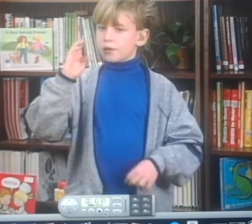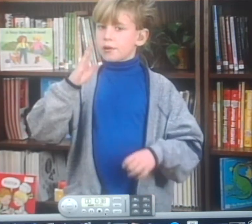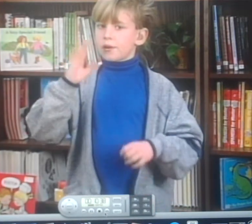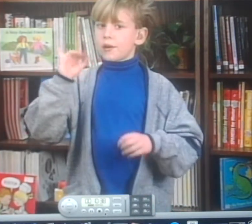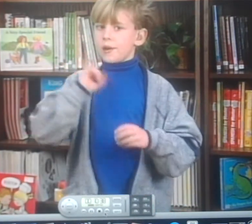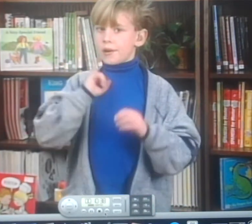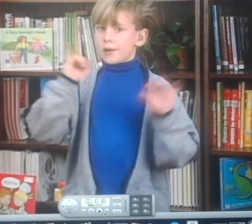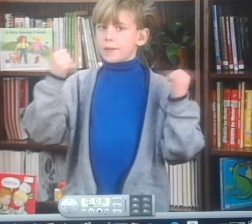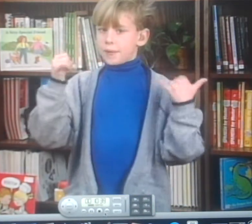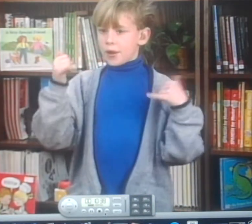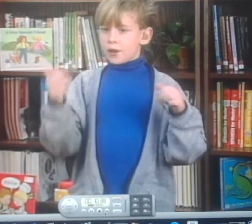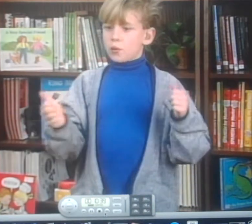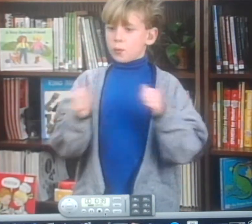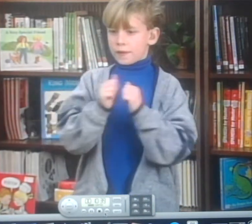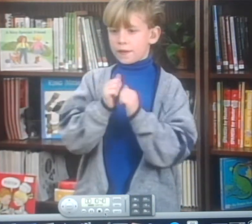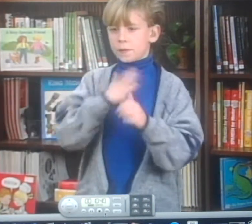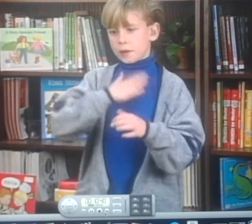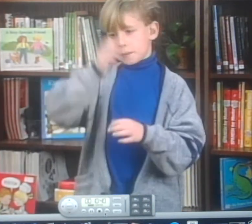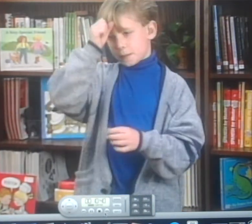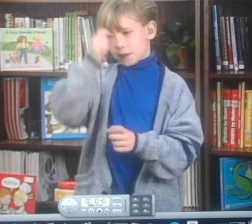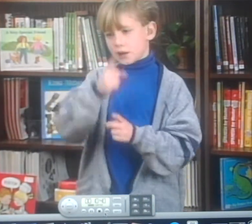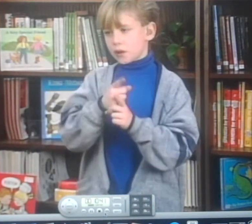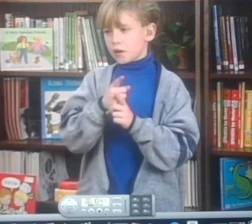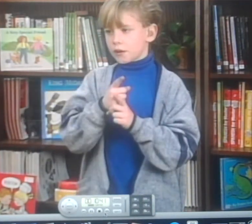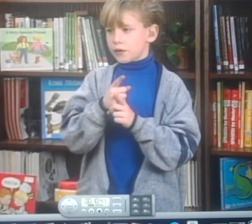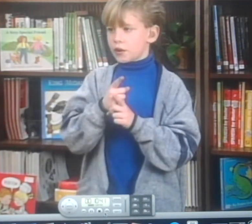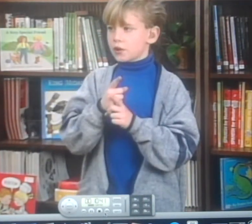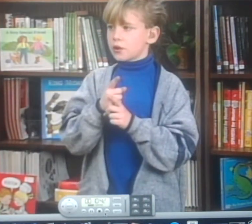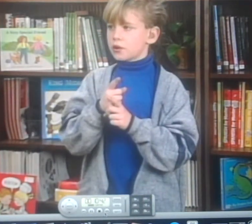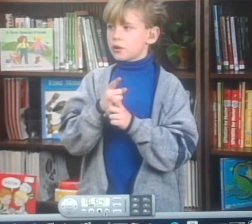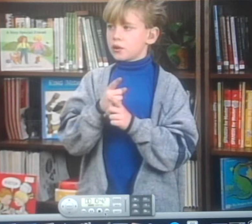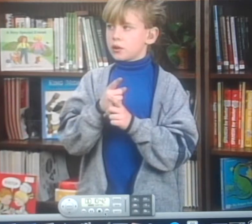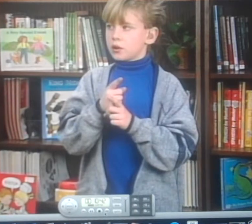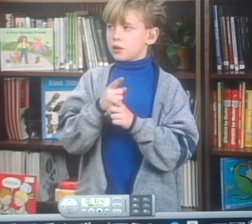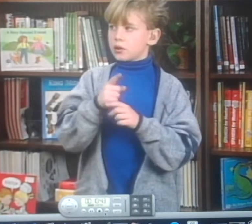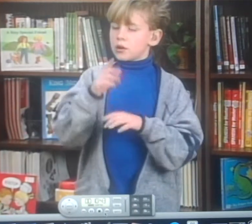My last name is Claus. I played with my brother